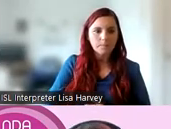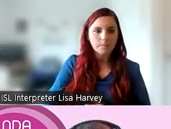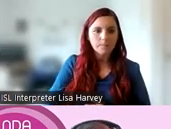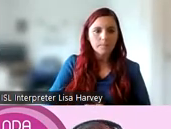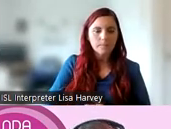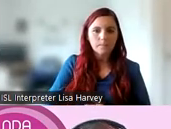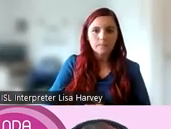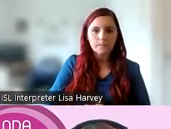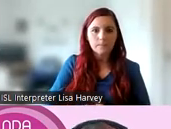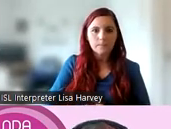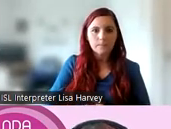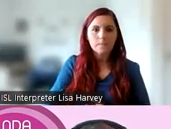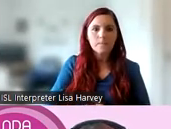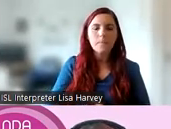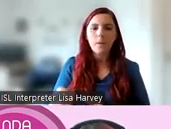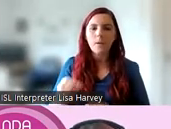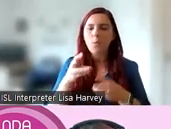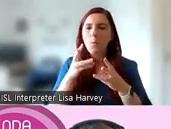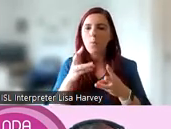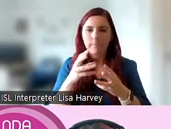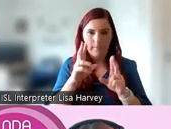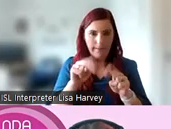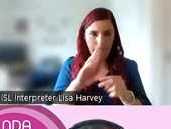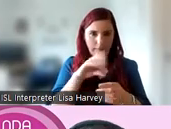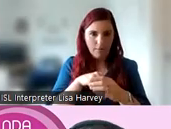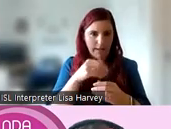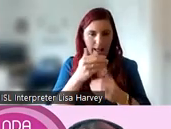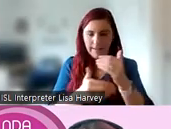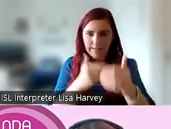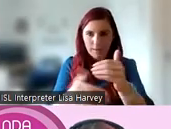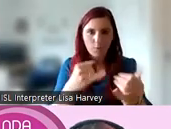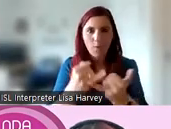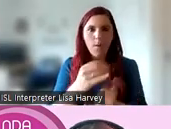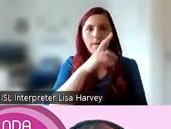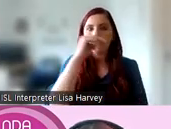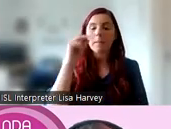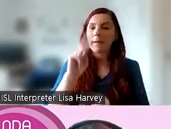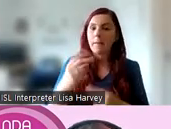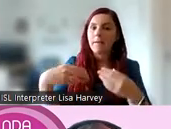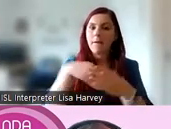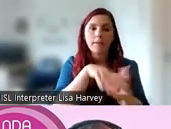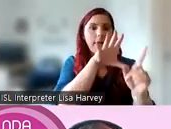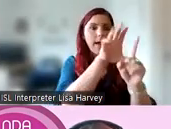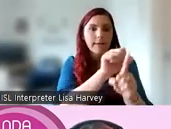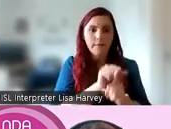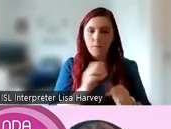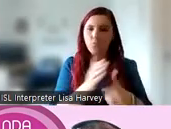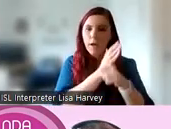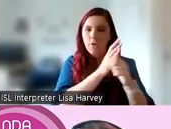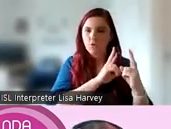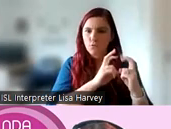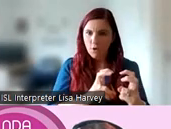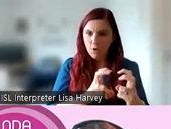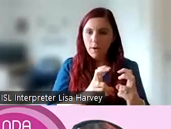Co-researchers can be involved in any stage of the research process. So for example, they can be involved in identifying and prioritising research by